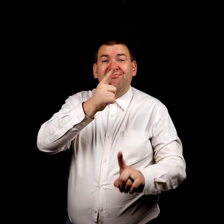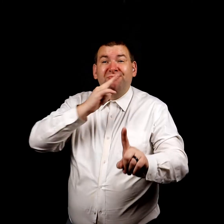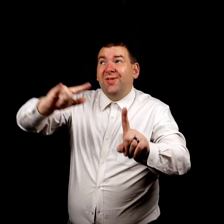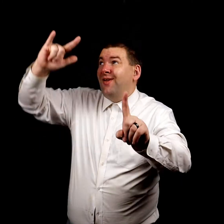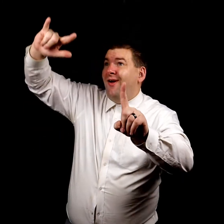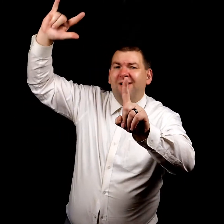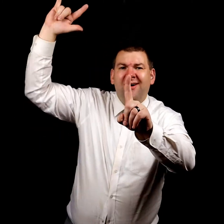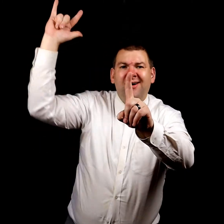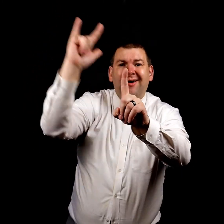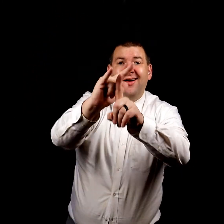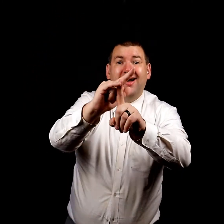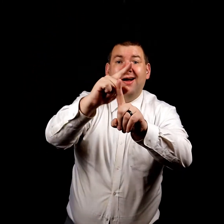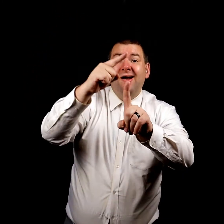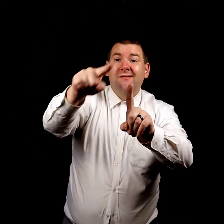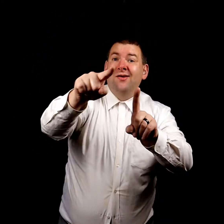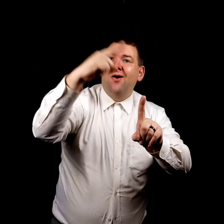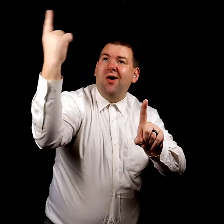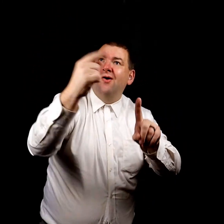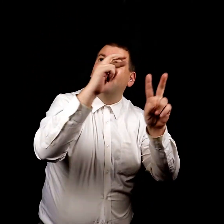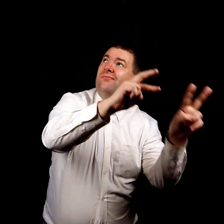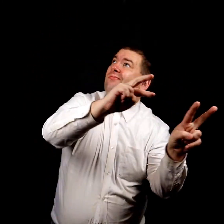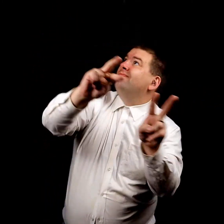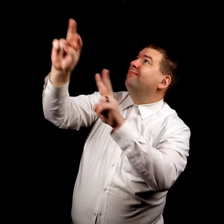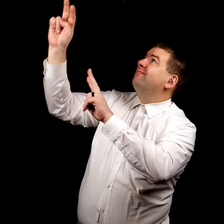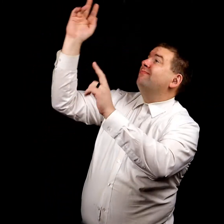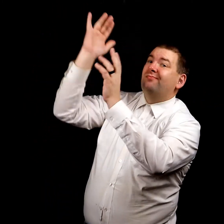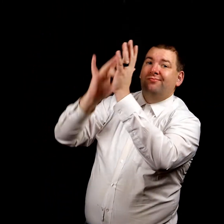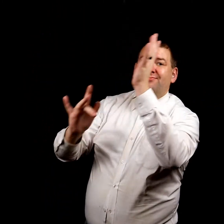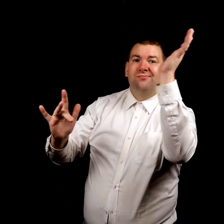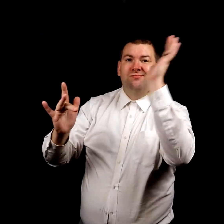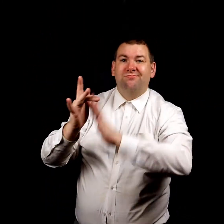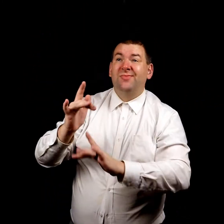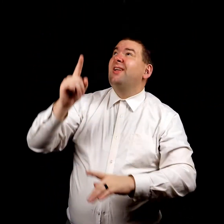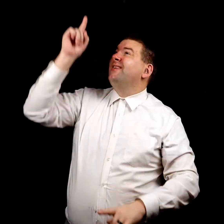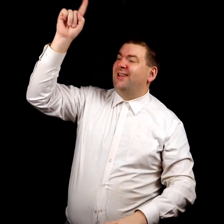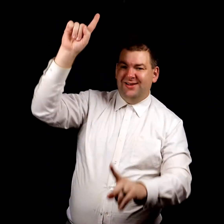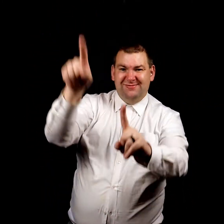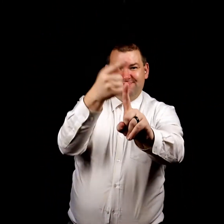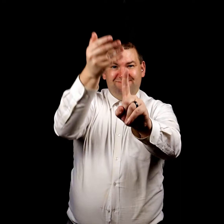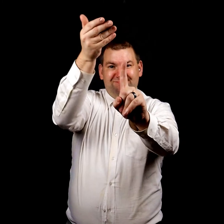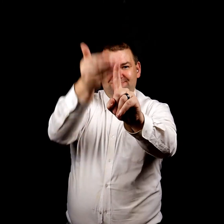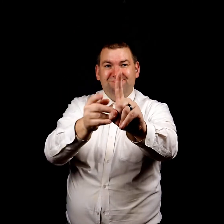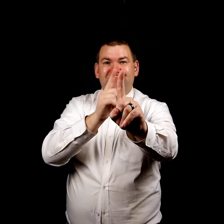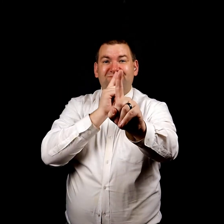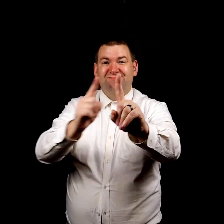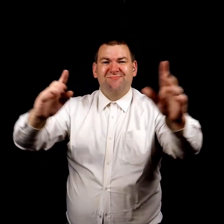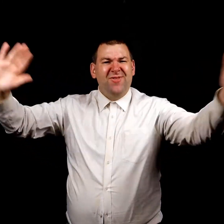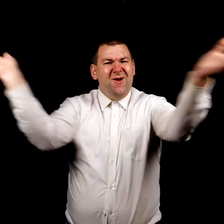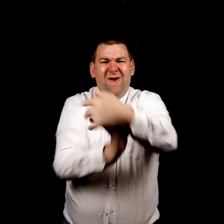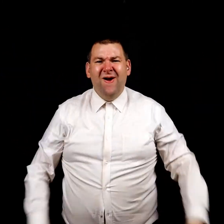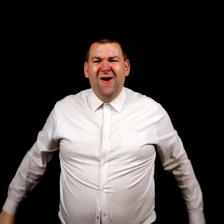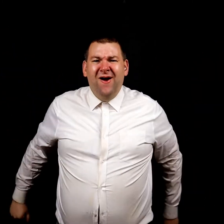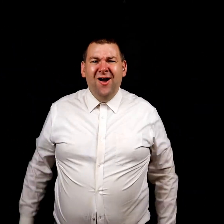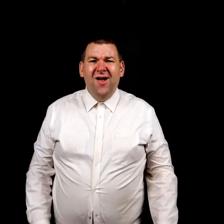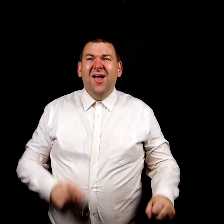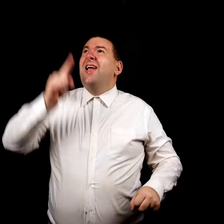You are loved and you can always run to Jesus just as you are. He will